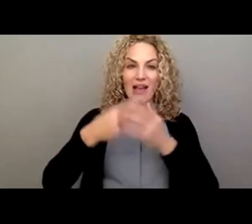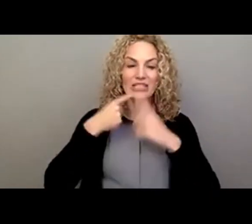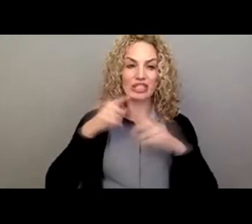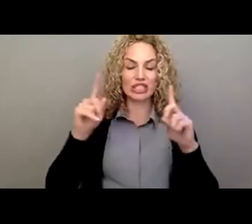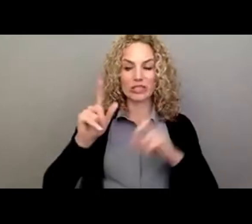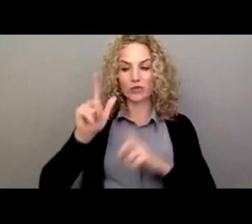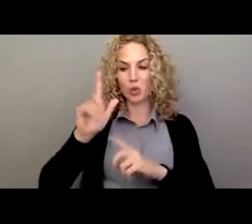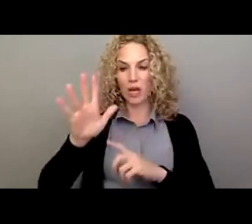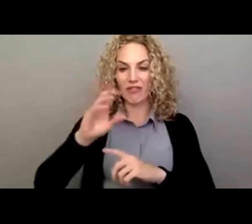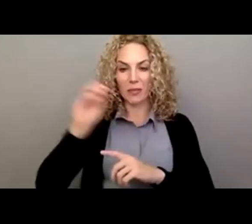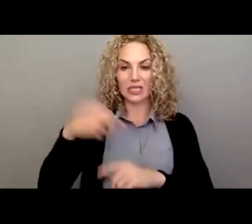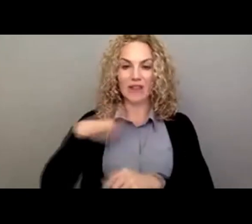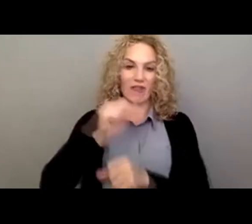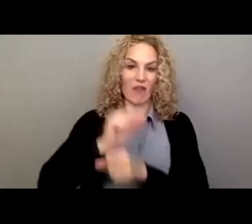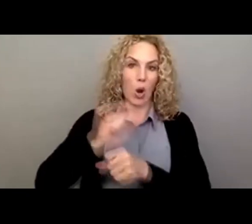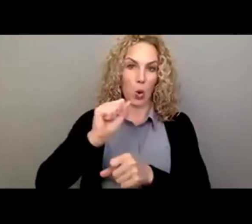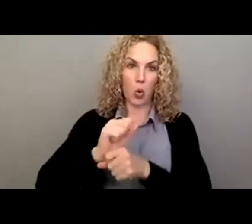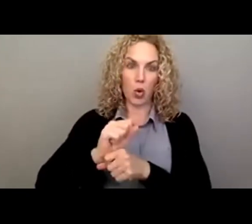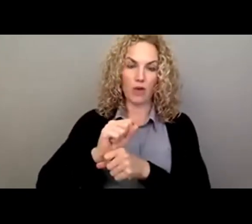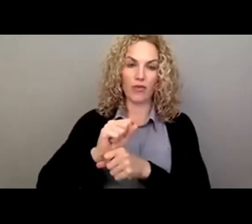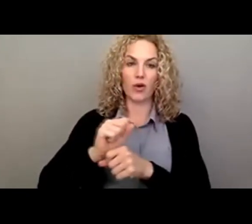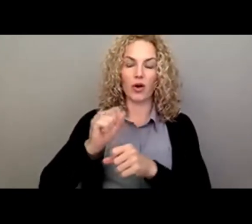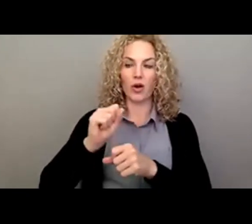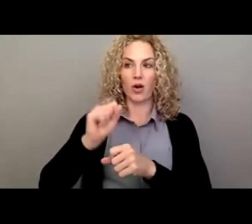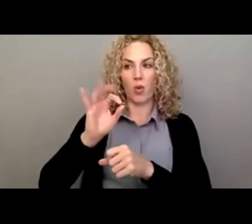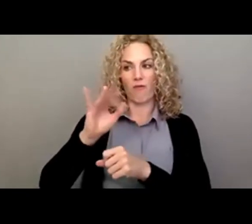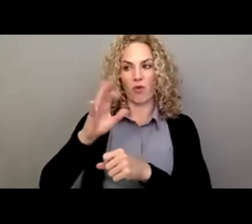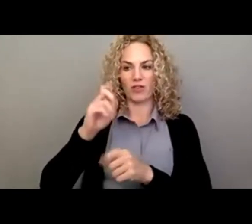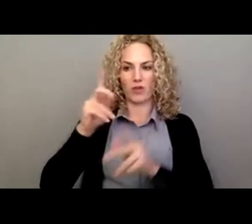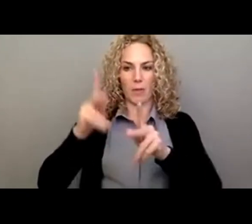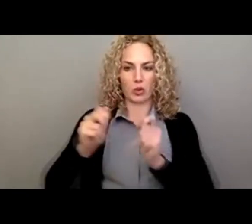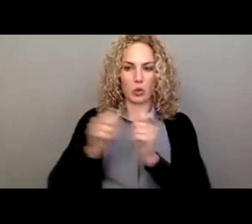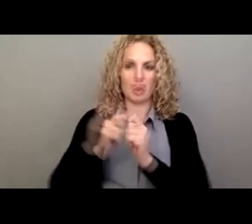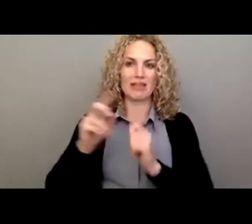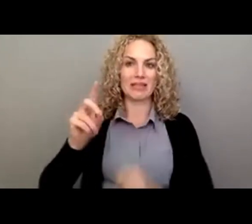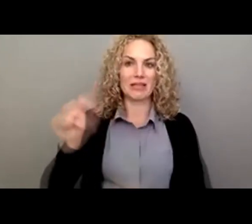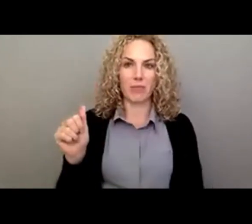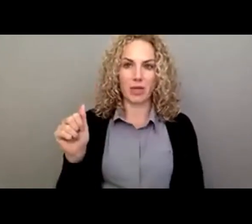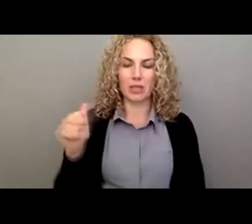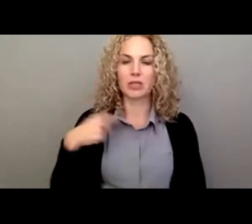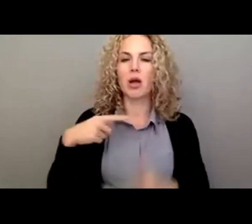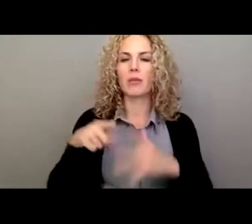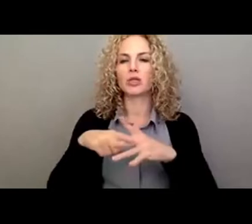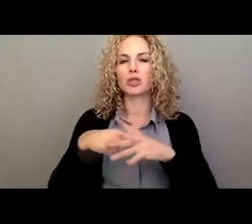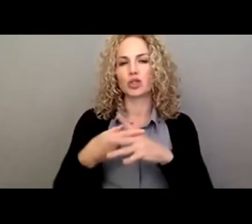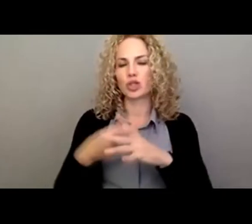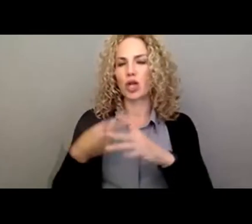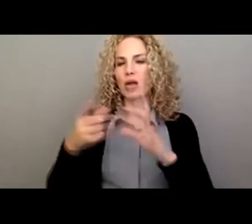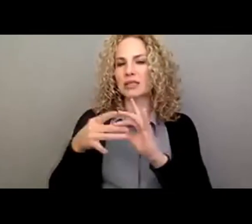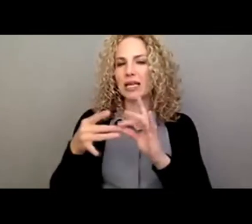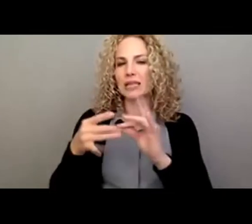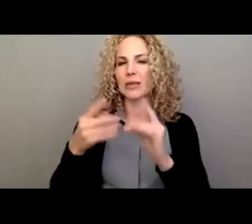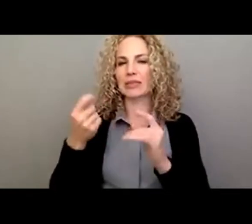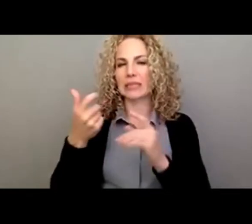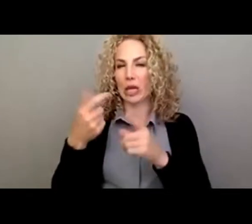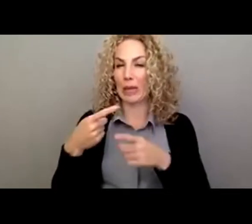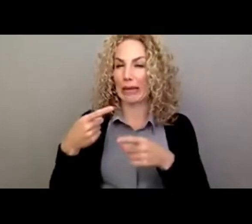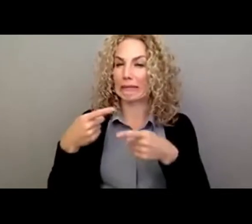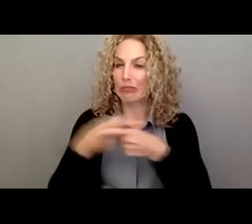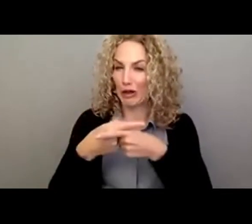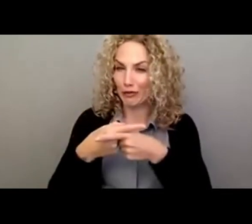% of our workforces as persons with disabilities. So I'll start and maybe say something a little controversial. And